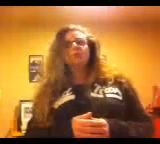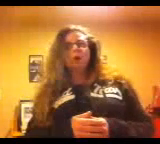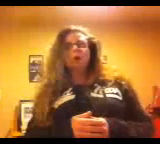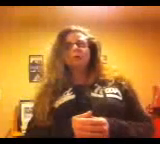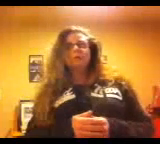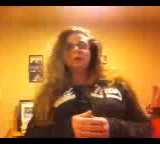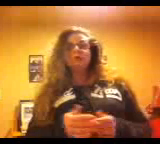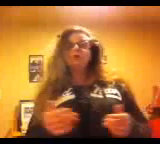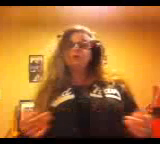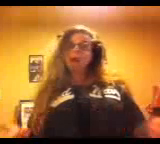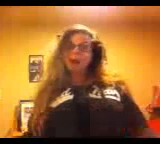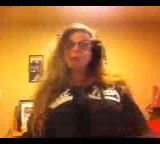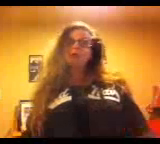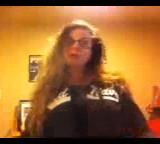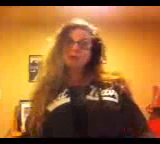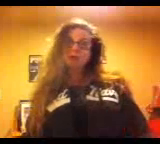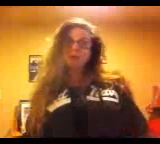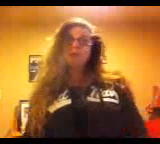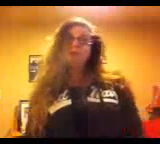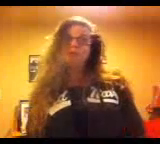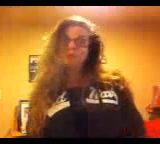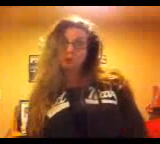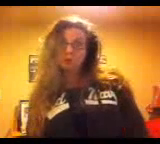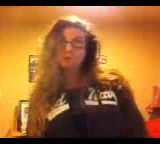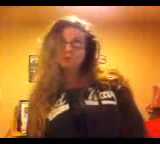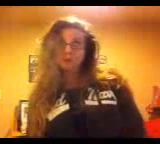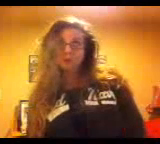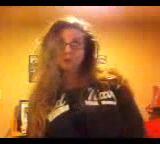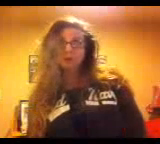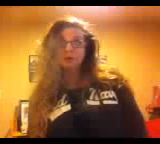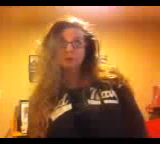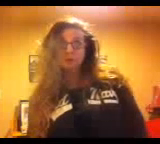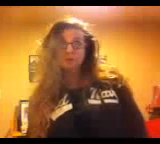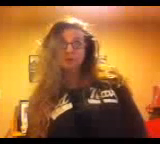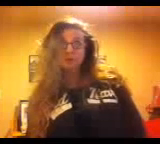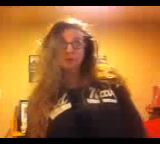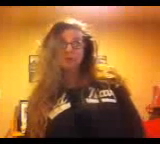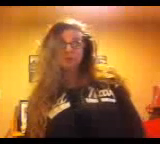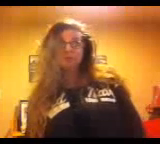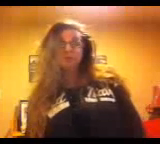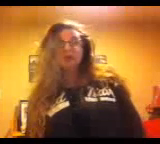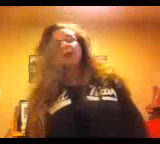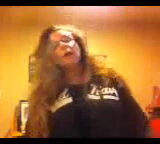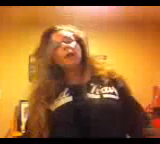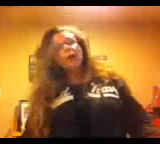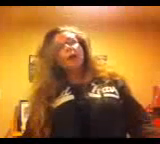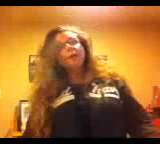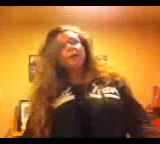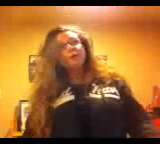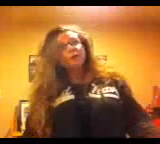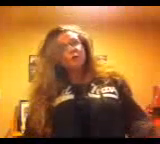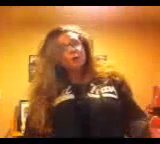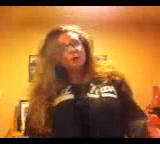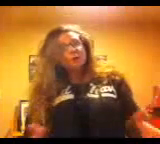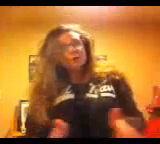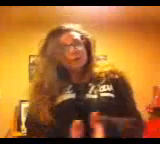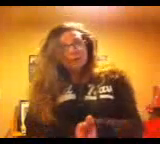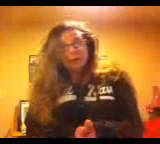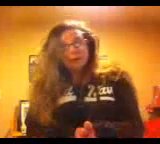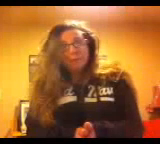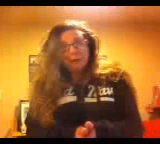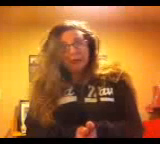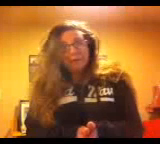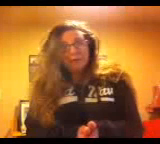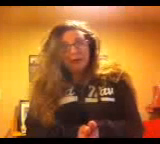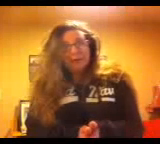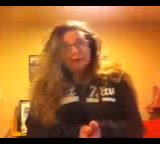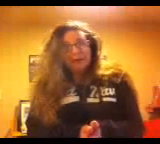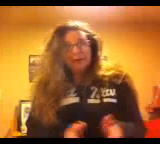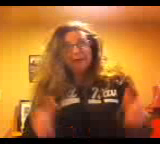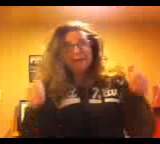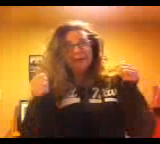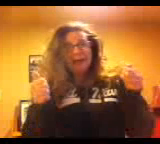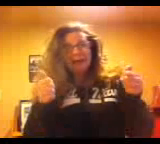welcome you to our team freedom builder community and of course to the AmeriPlan family yes